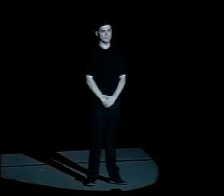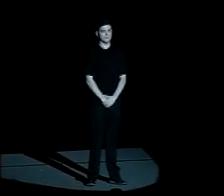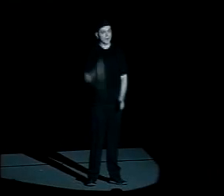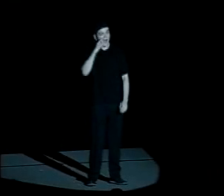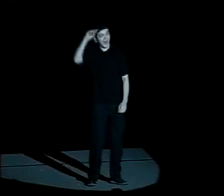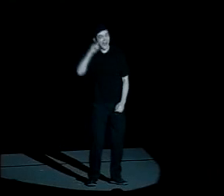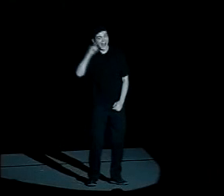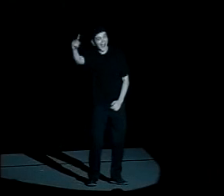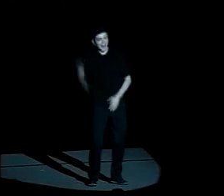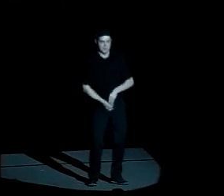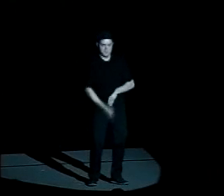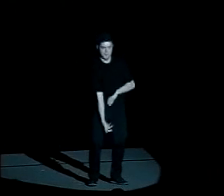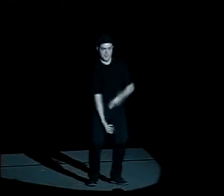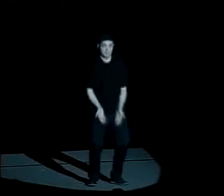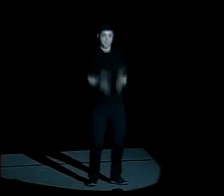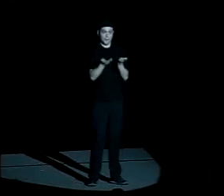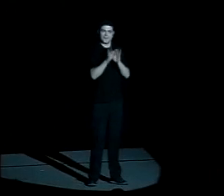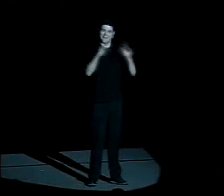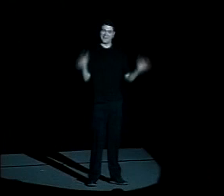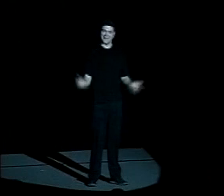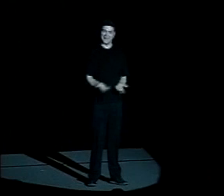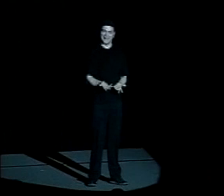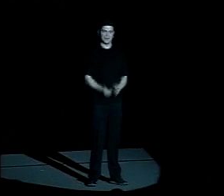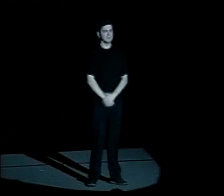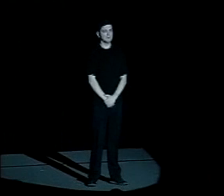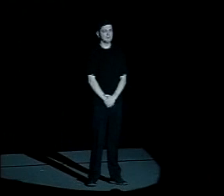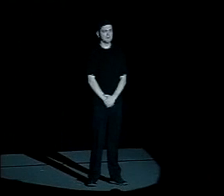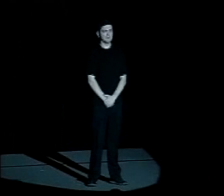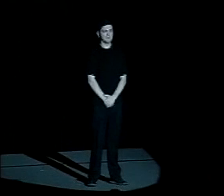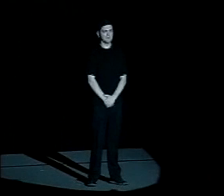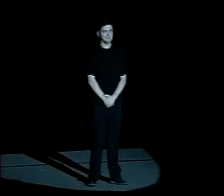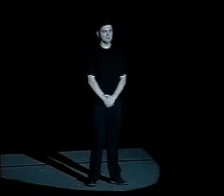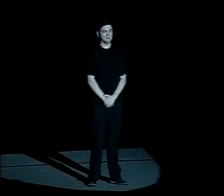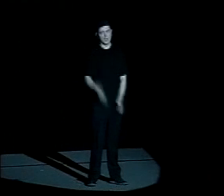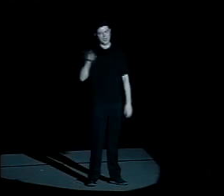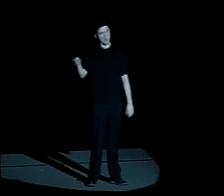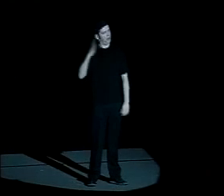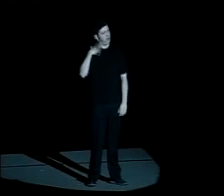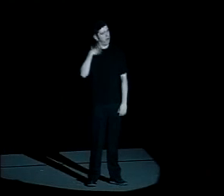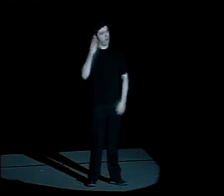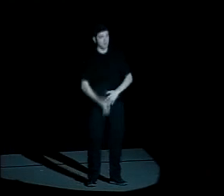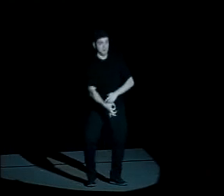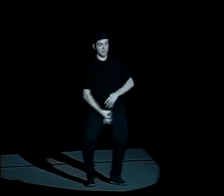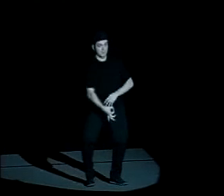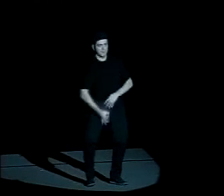I thought I saw a man brought to life He was warm, he came